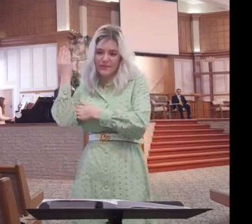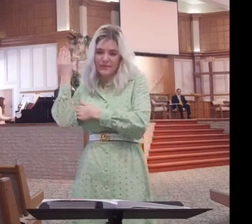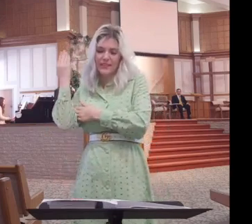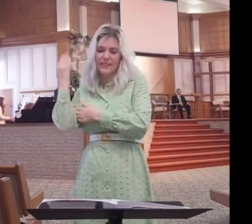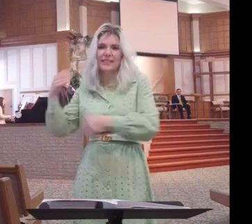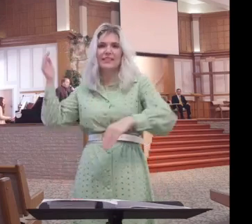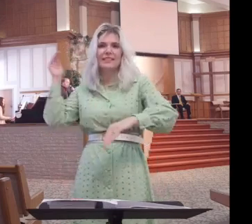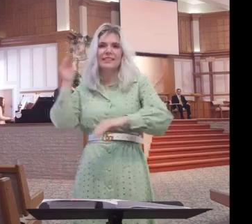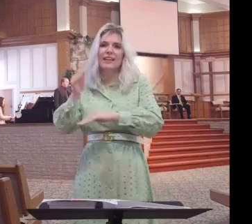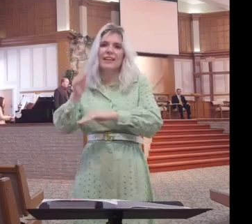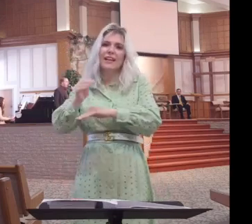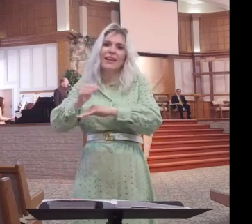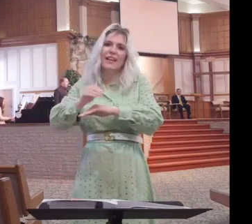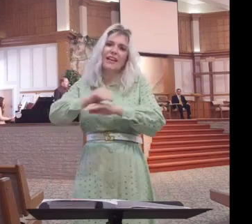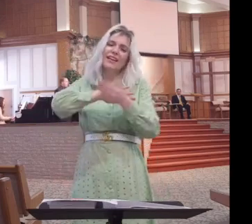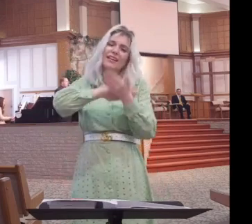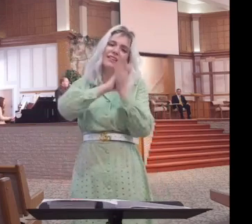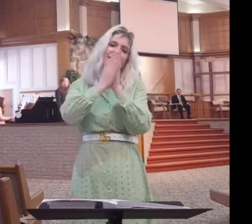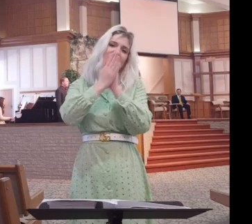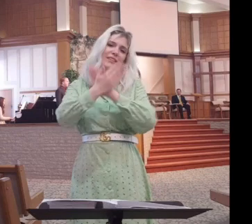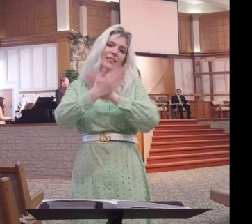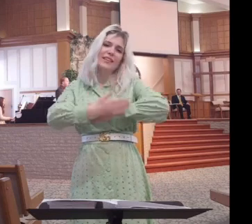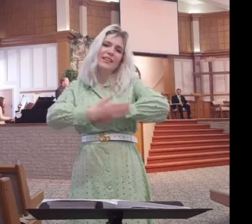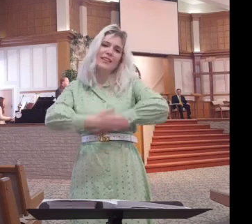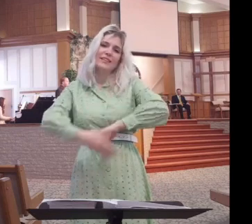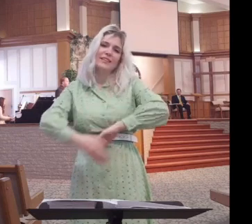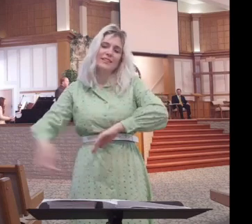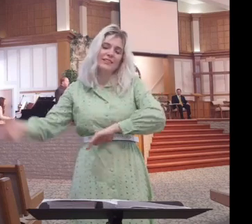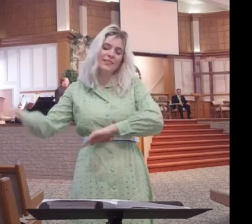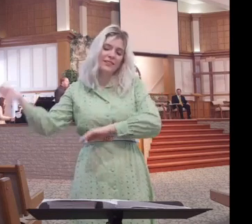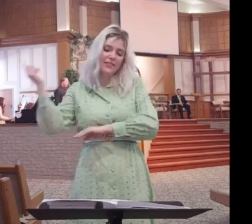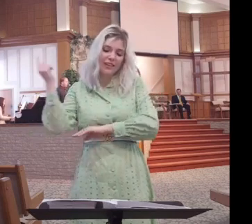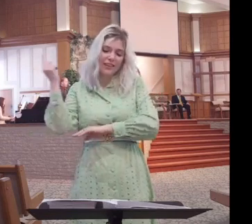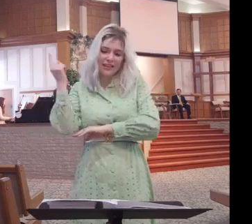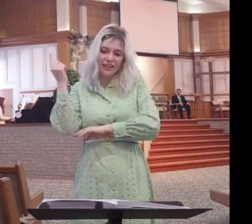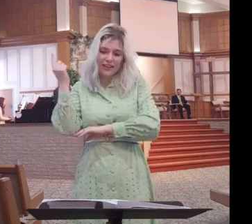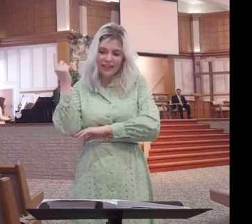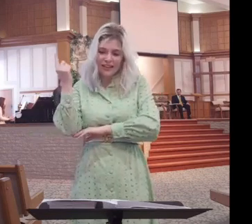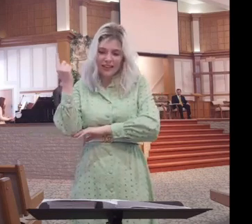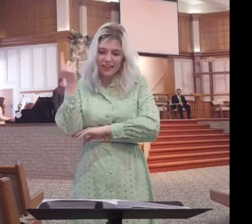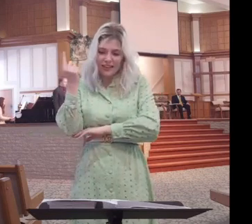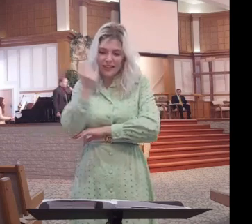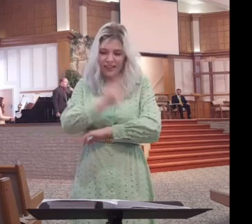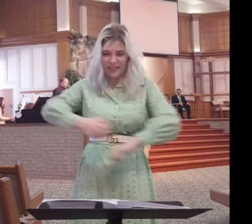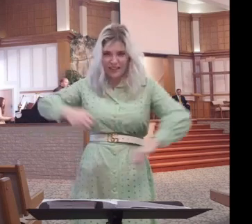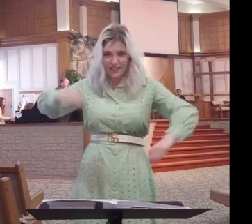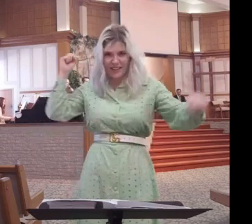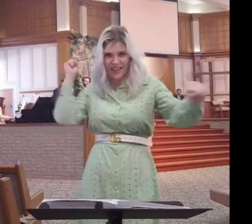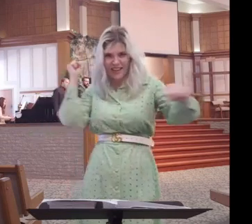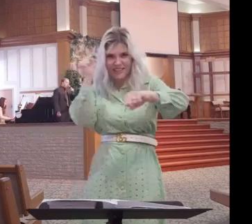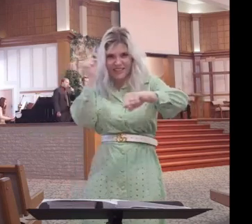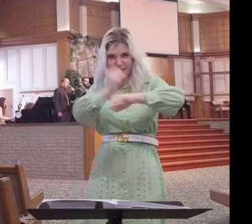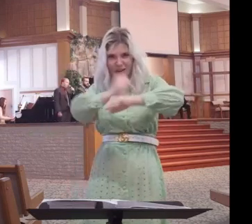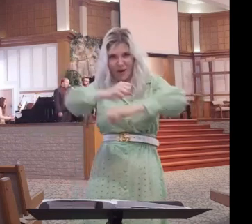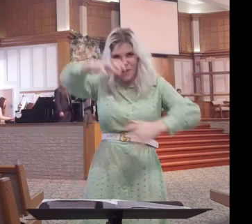night turned into day, the stone